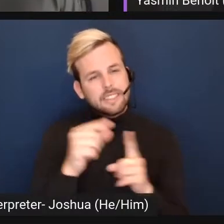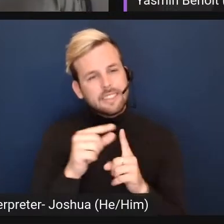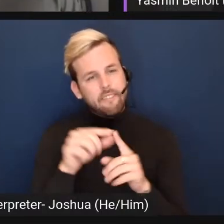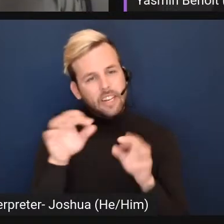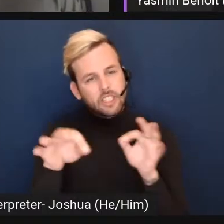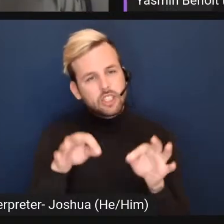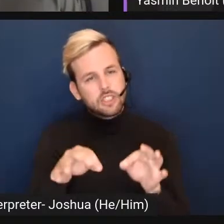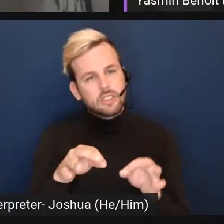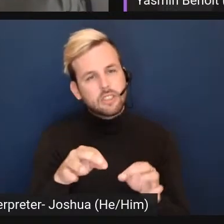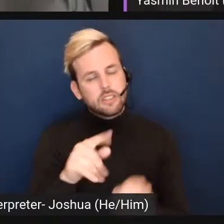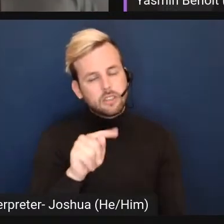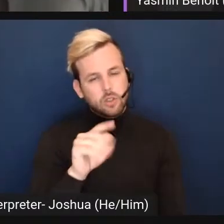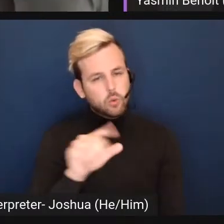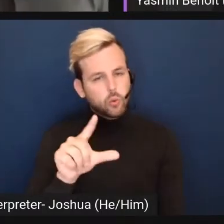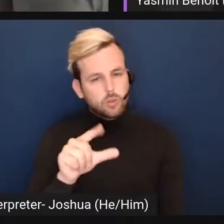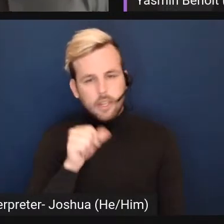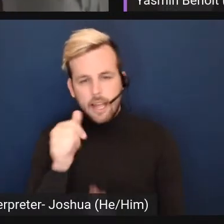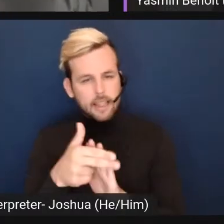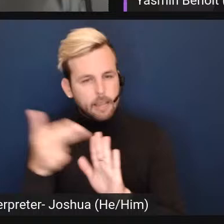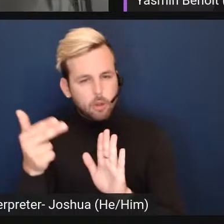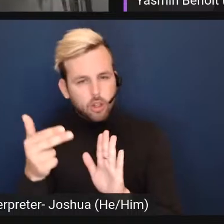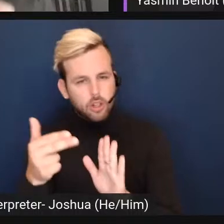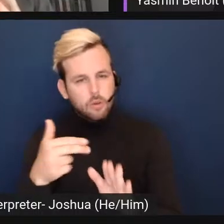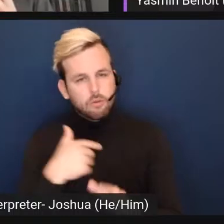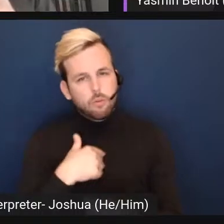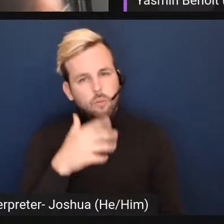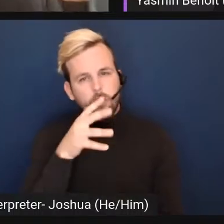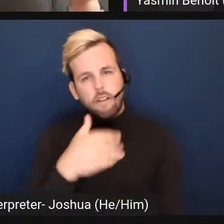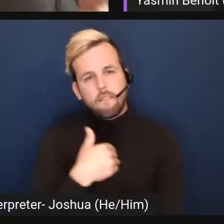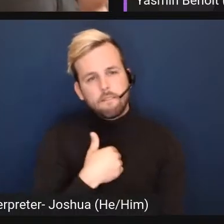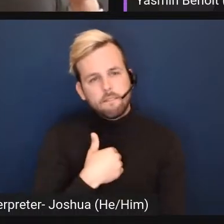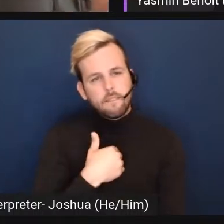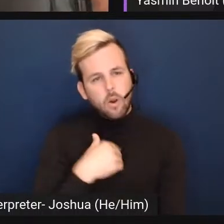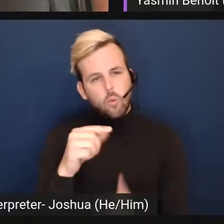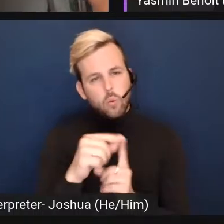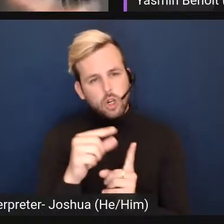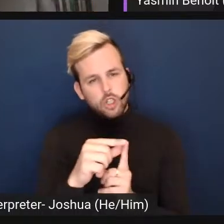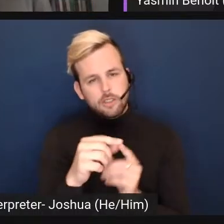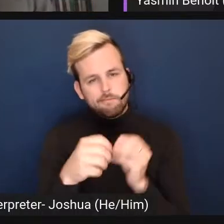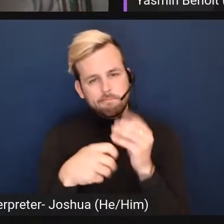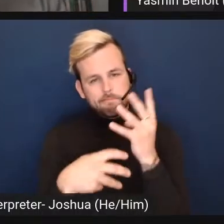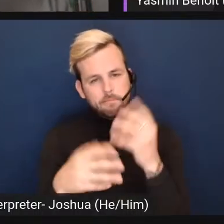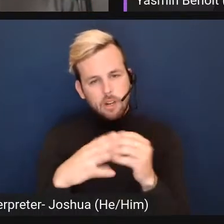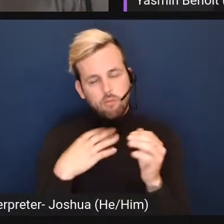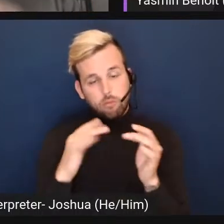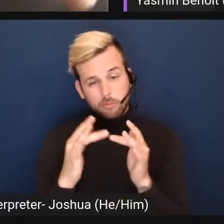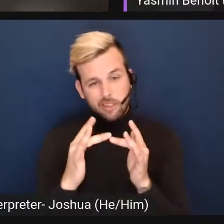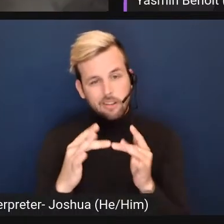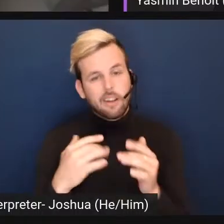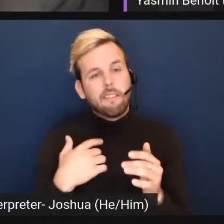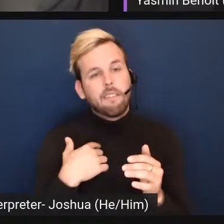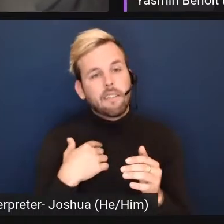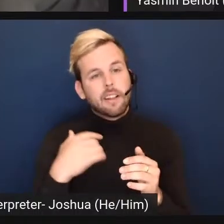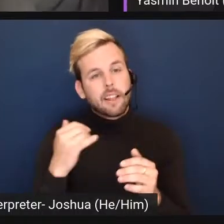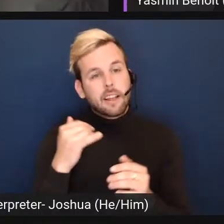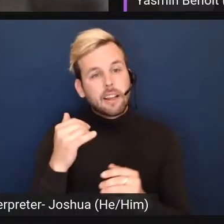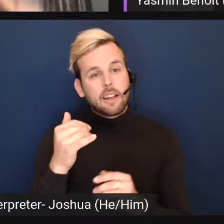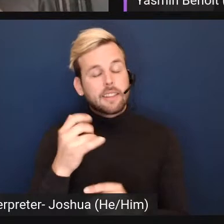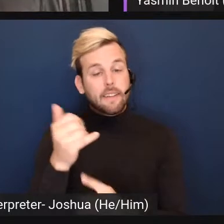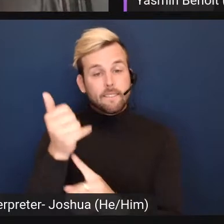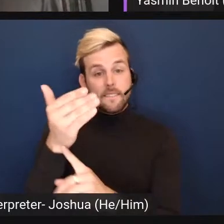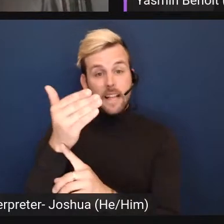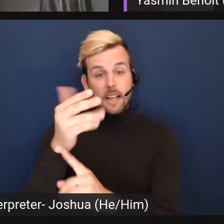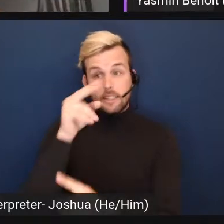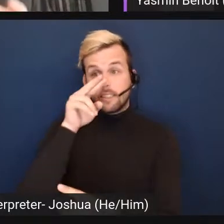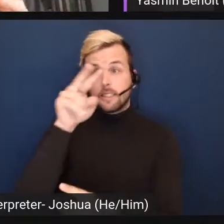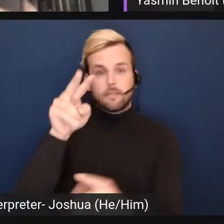a tool and not a label. That we were going to have a set of words on our website that was sort of like a flag that people could see from far off and